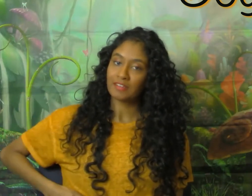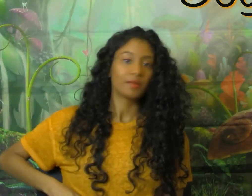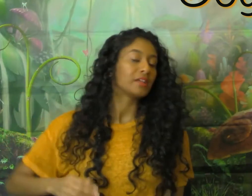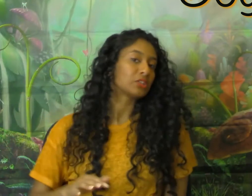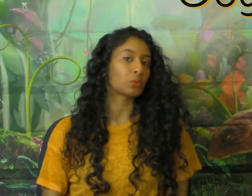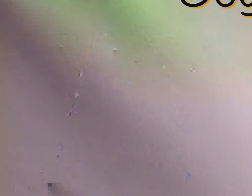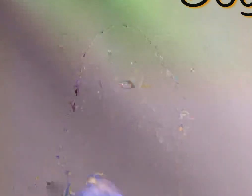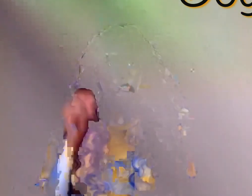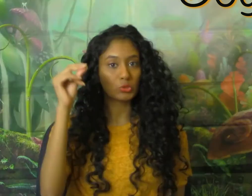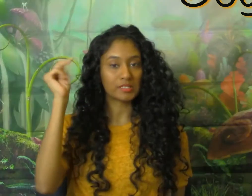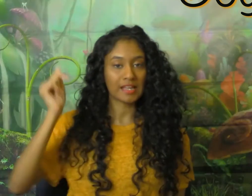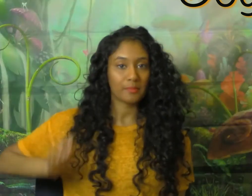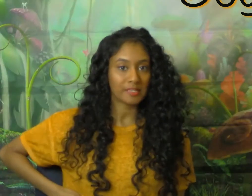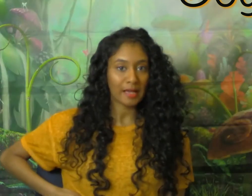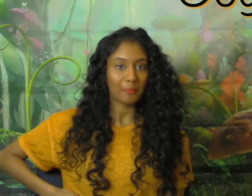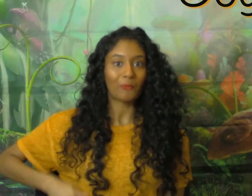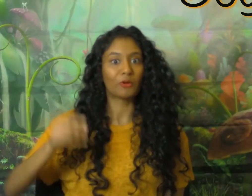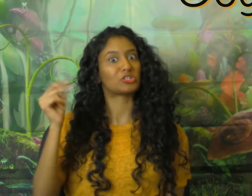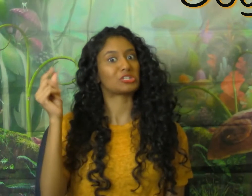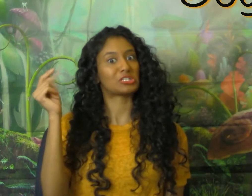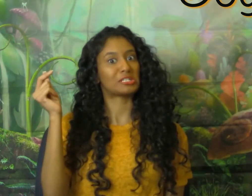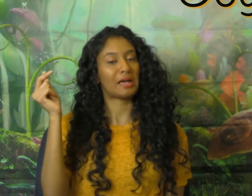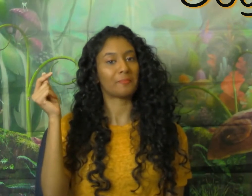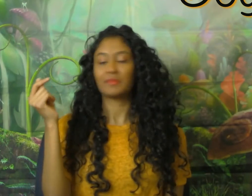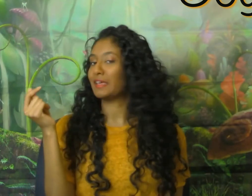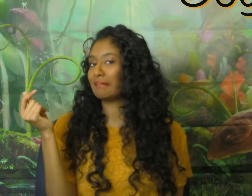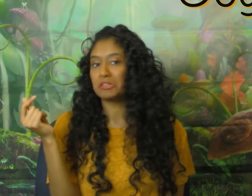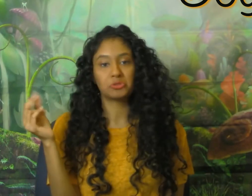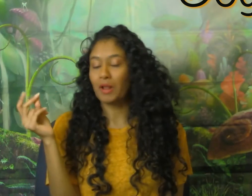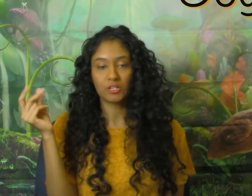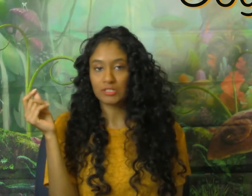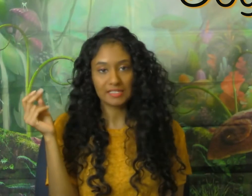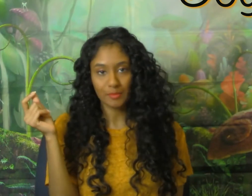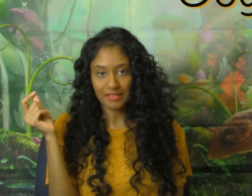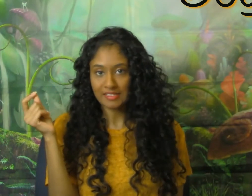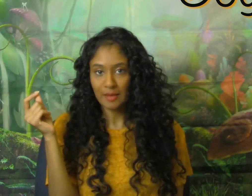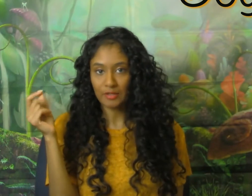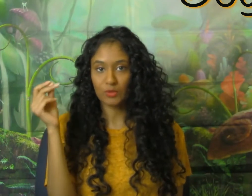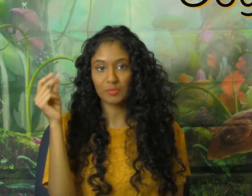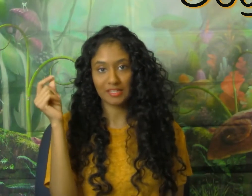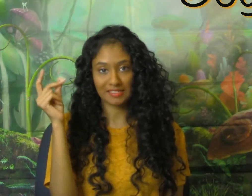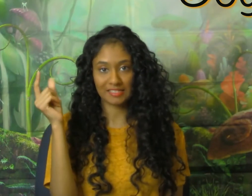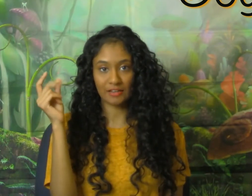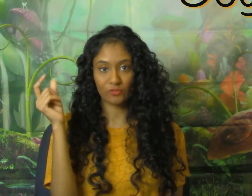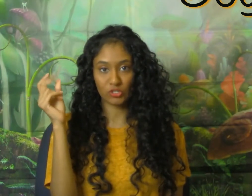Either way. So you can do the snap tap or just the snap. And again, you don't actually need to make the snapping noise, but that's the sign for dog.